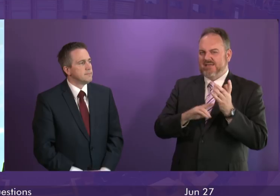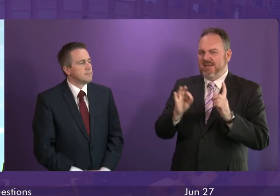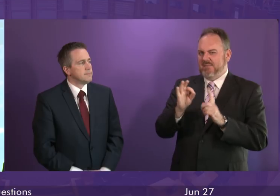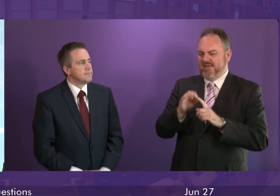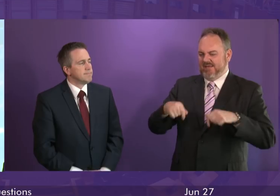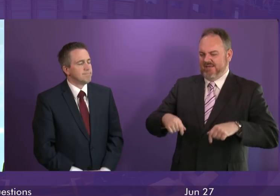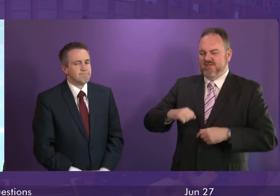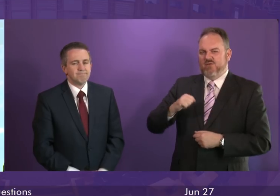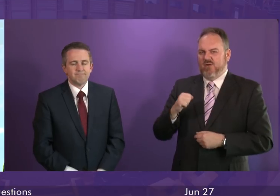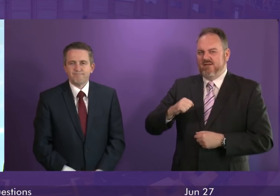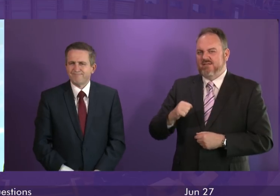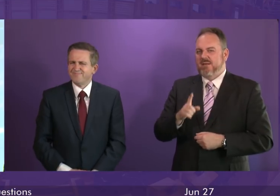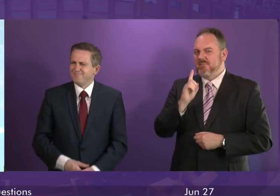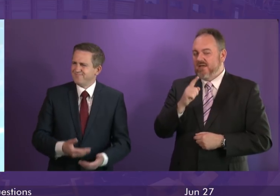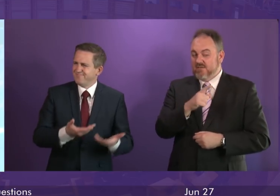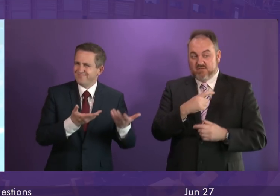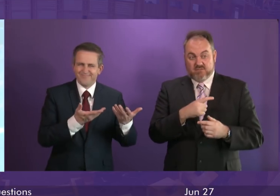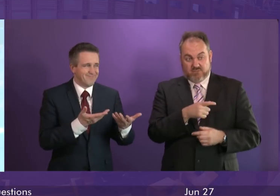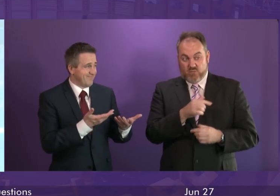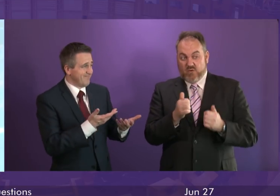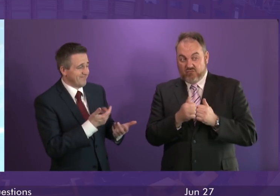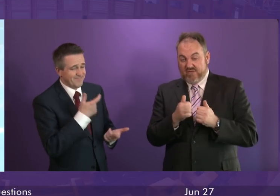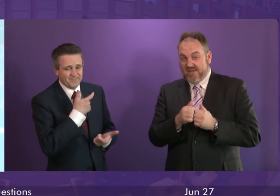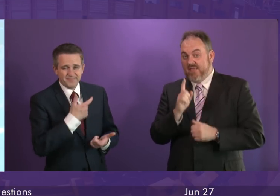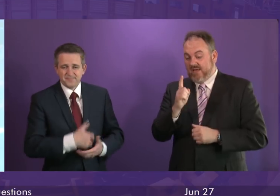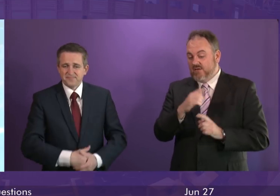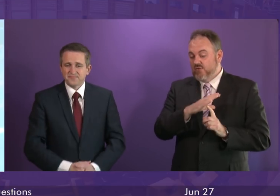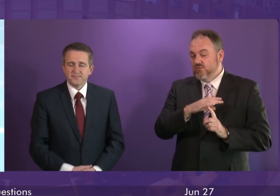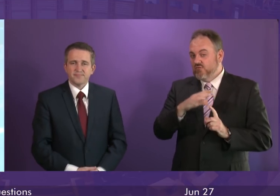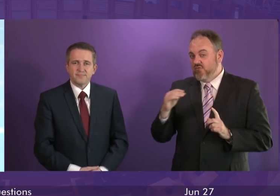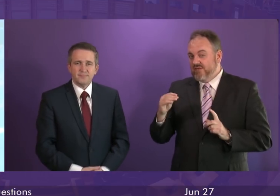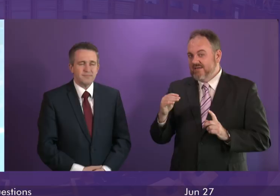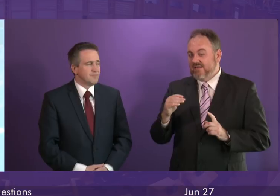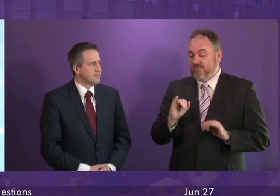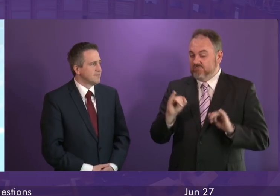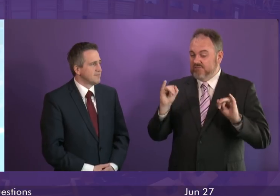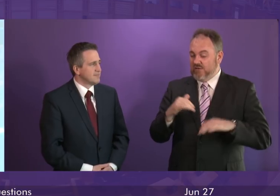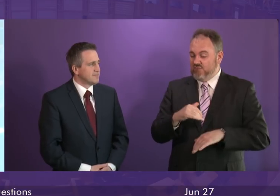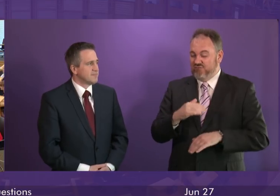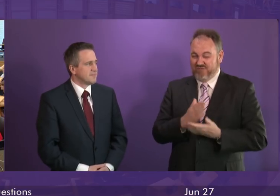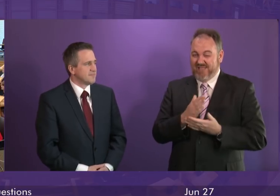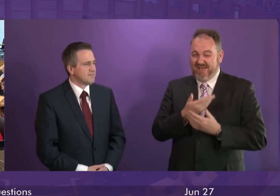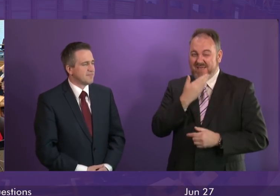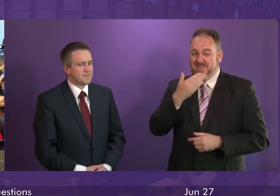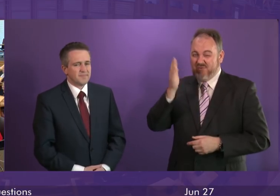with me that the Tories in this chamber are guilty of almost criminal hypocrisy?